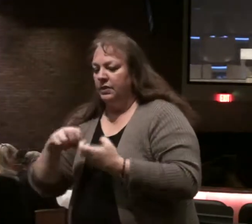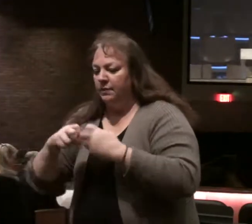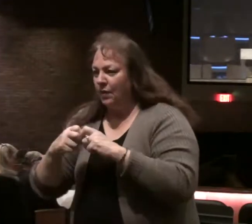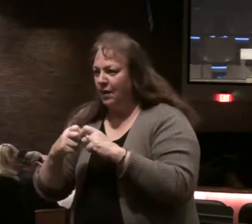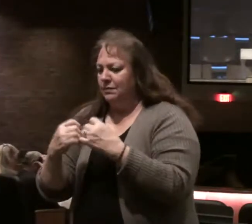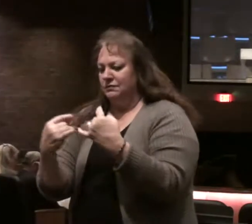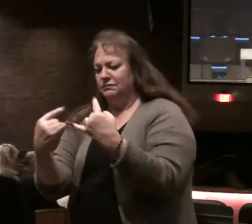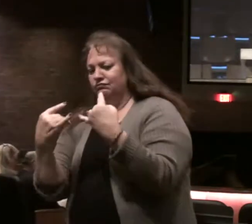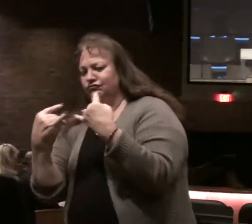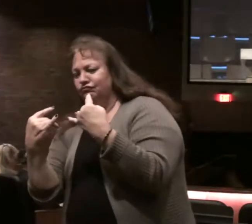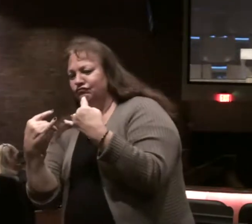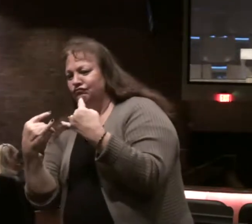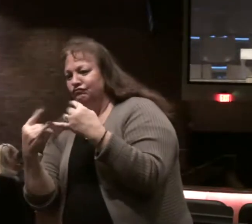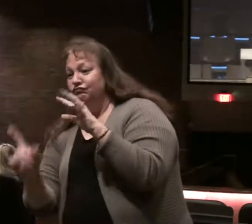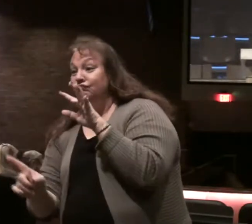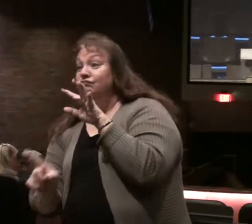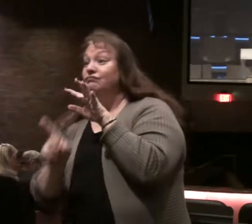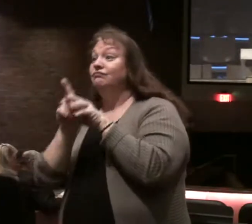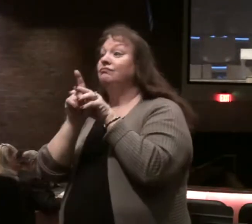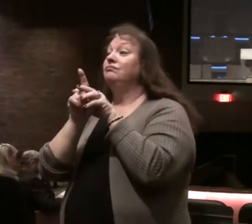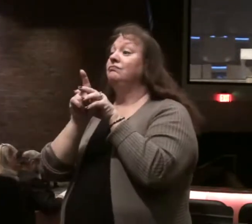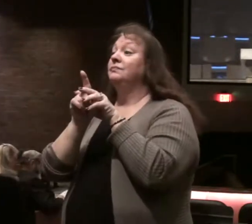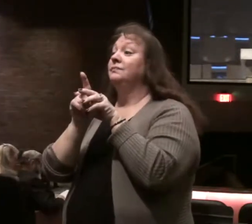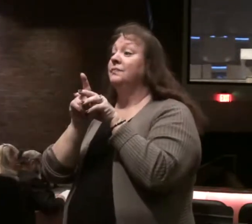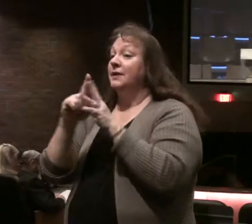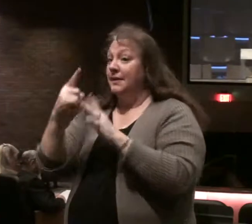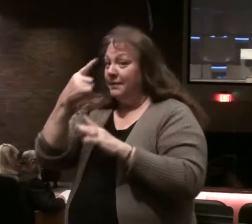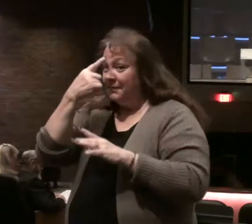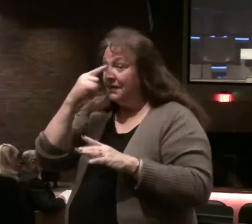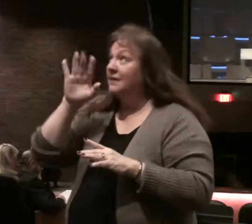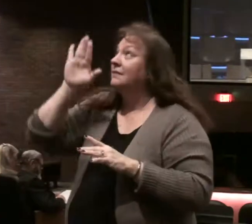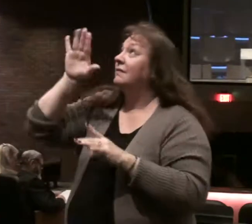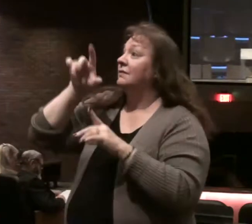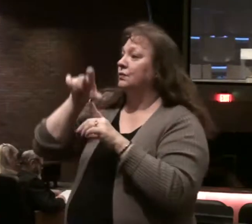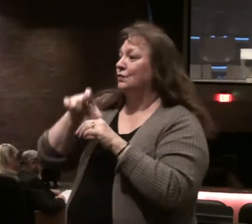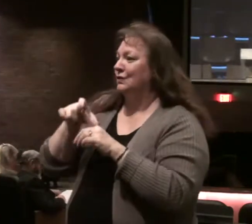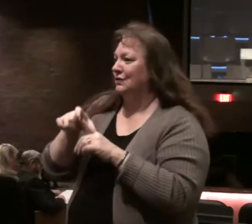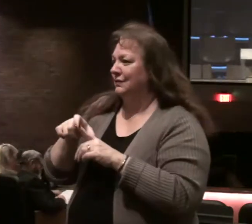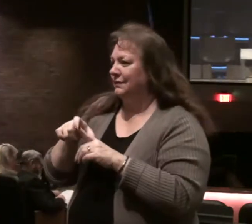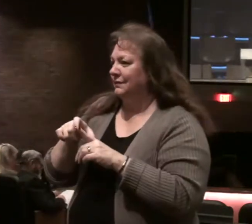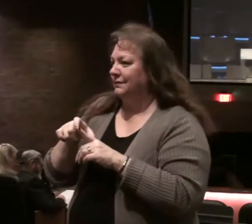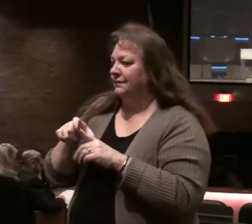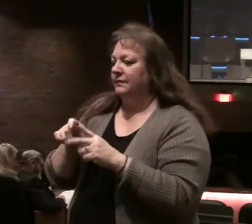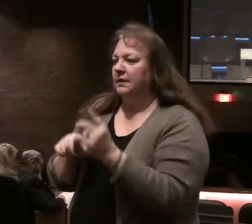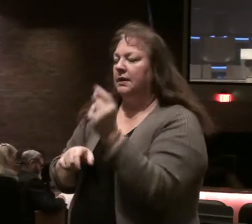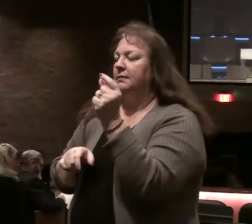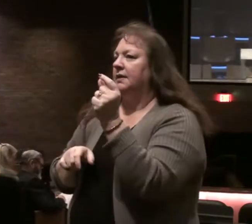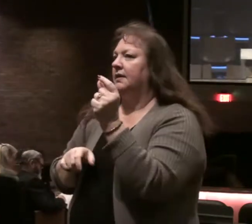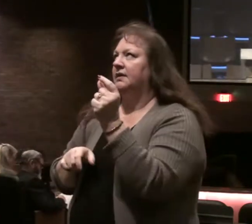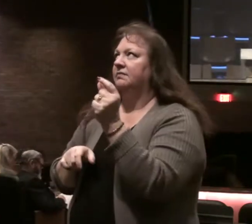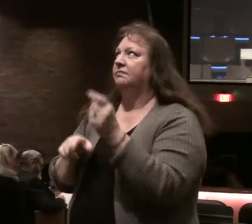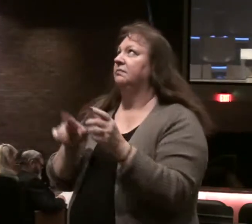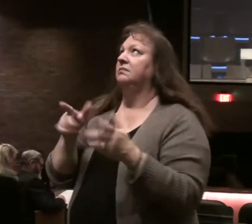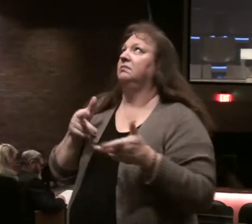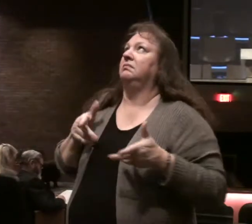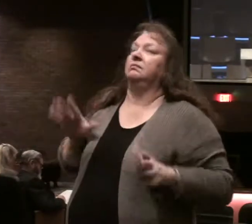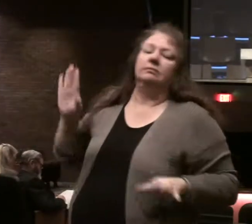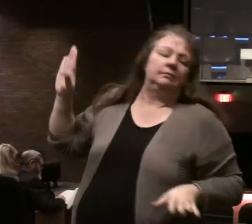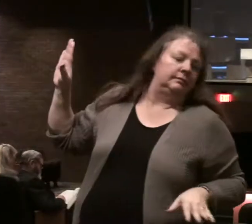and persecutions arise because of the word immediately he falls away